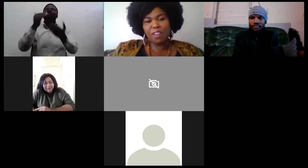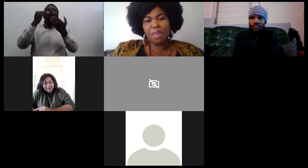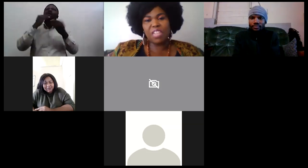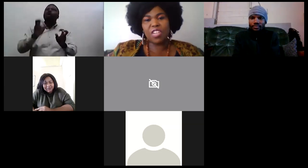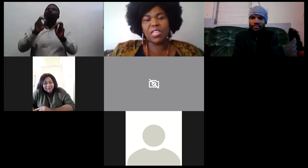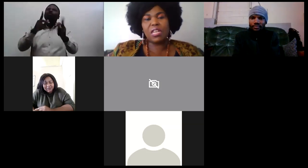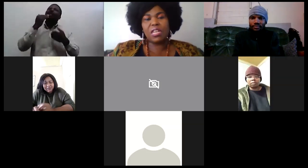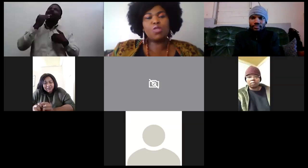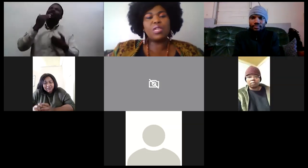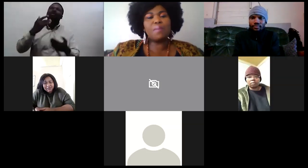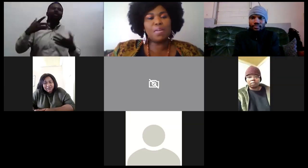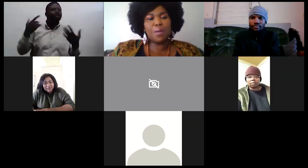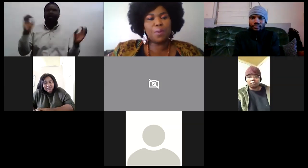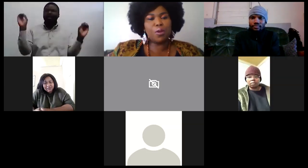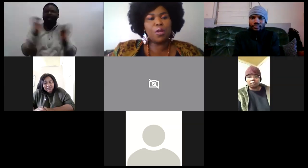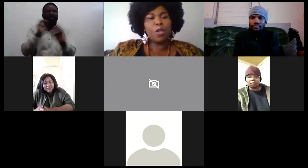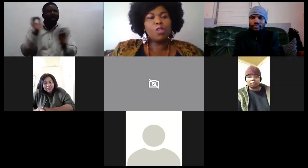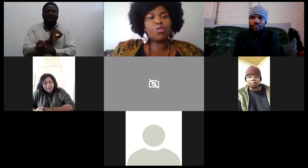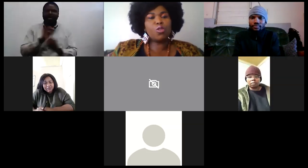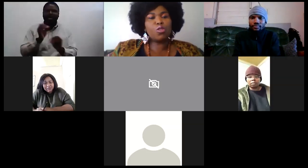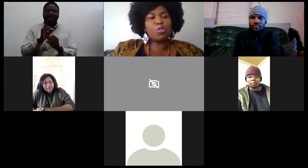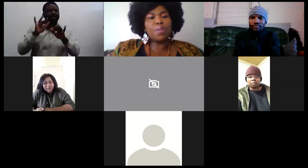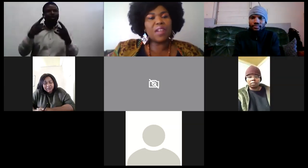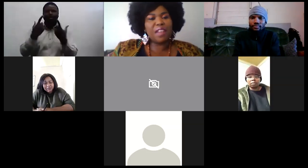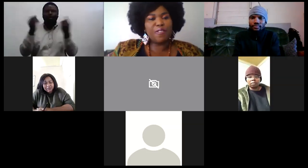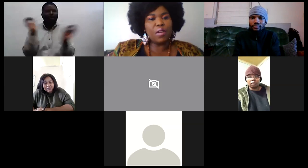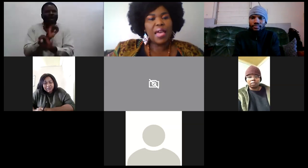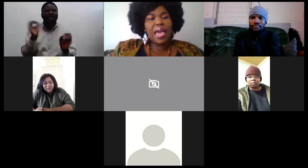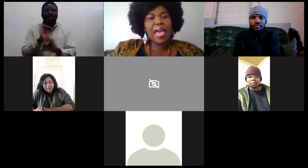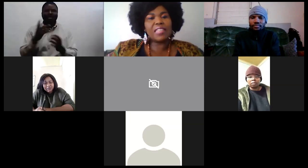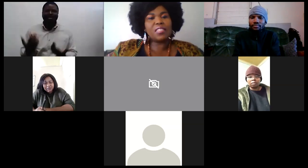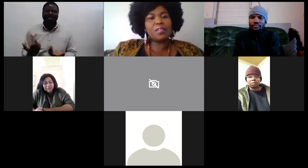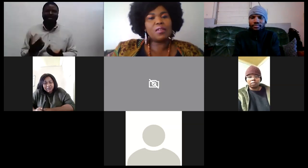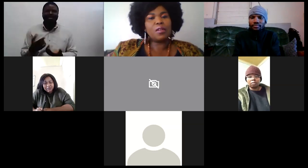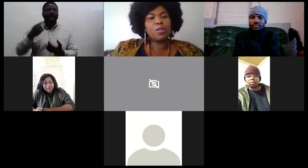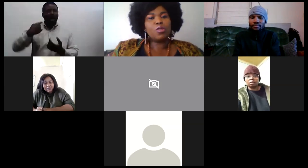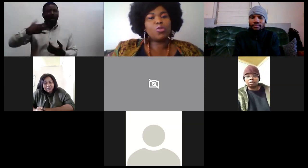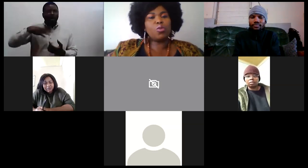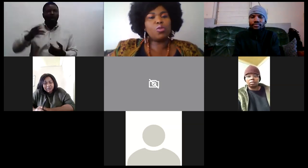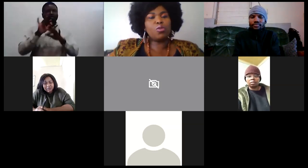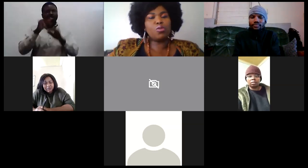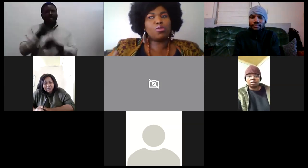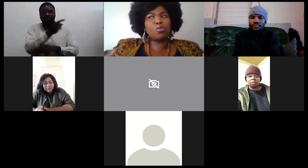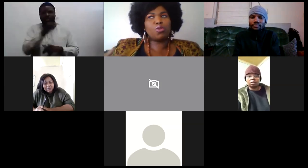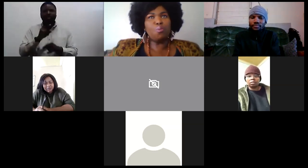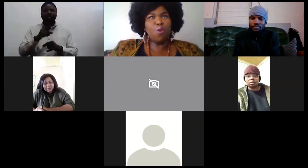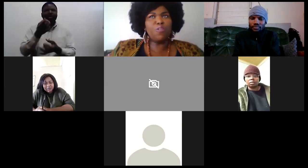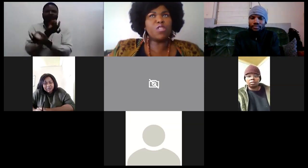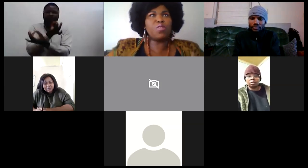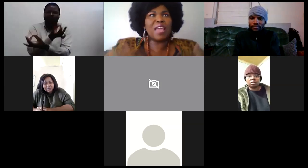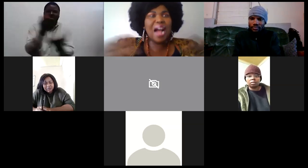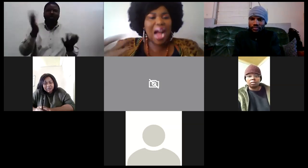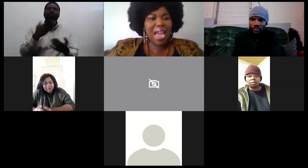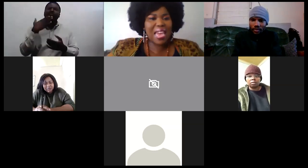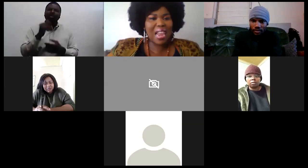that is part of my journey to remind people to to be grateful and to to move